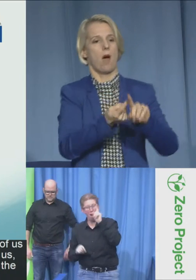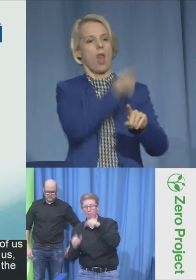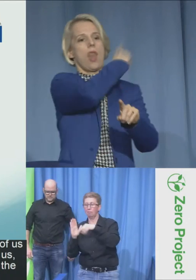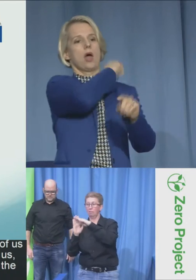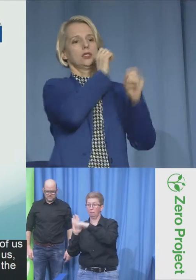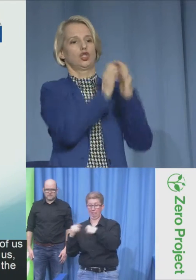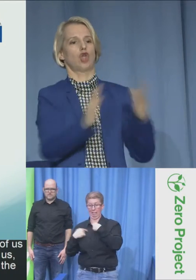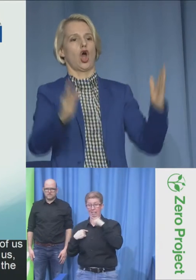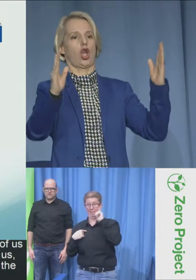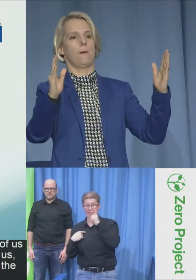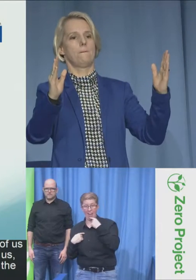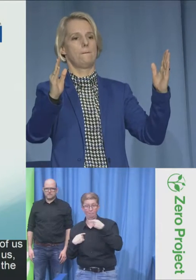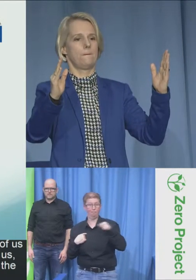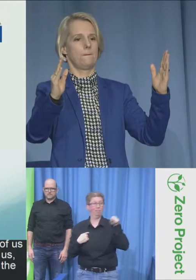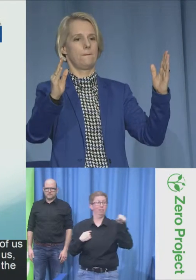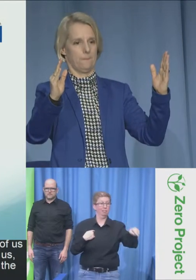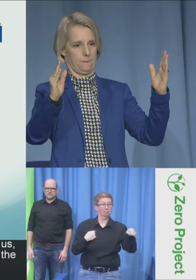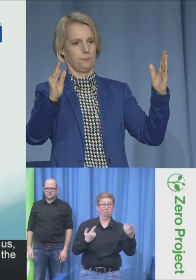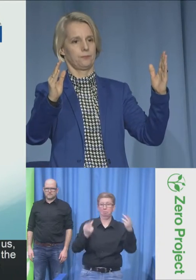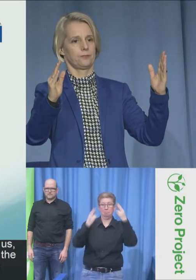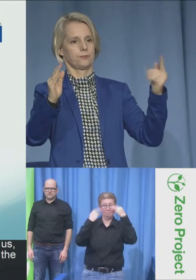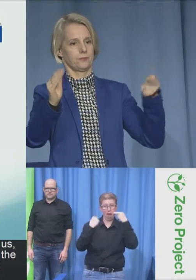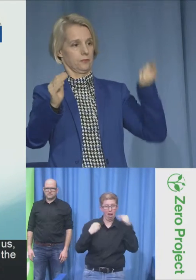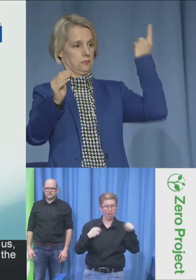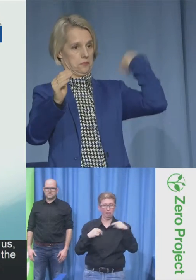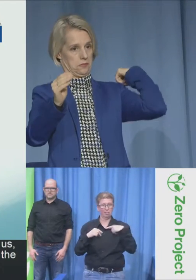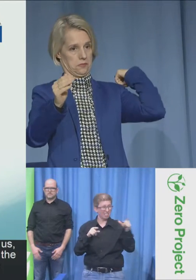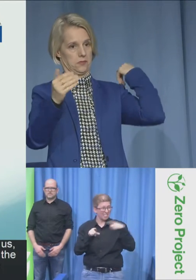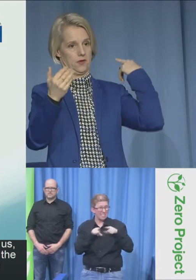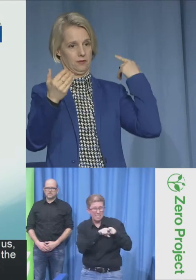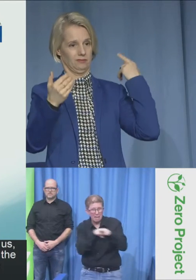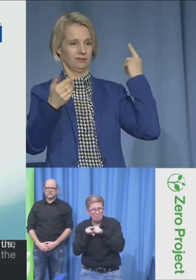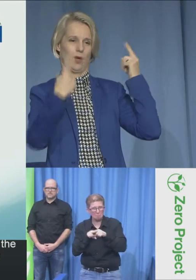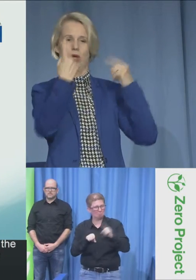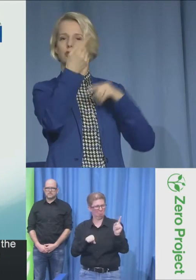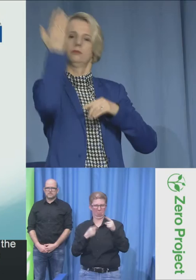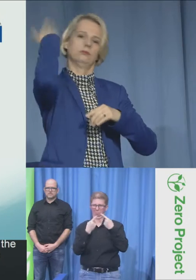has been in parliament. This is his second term.